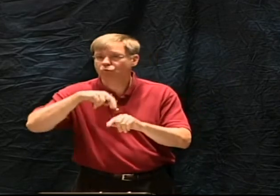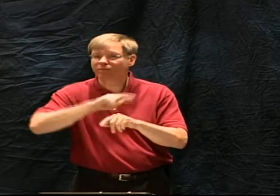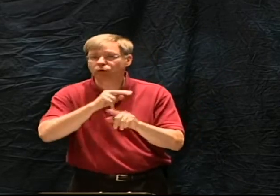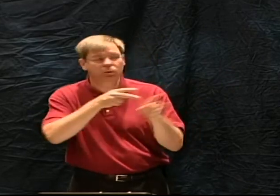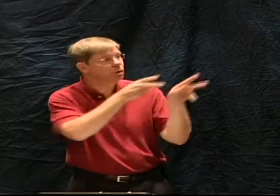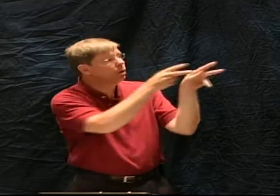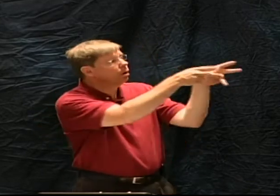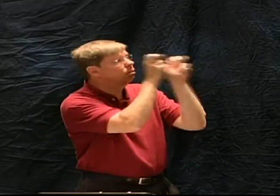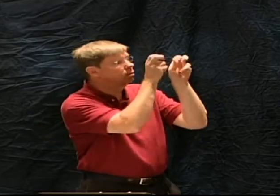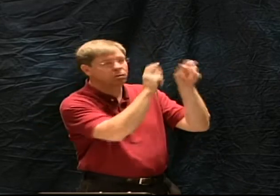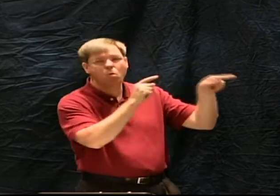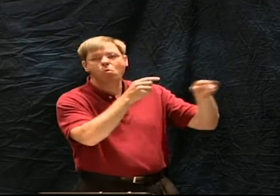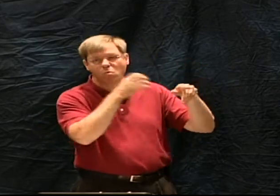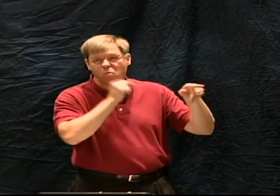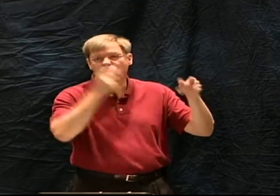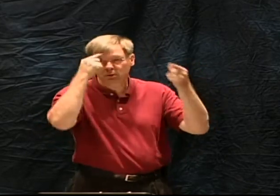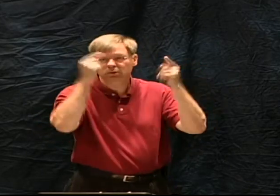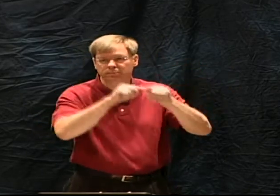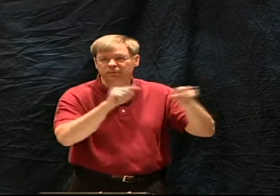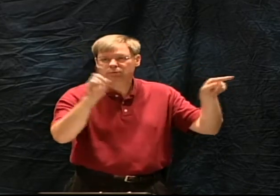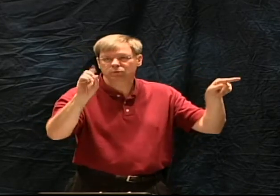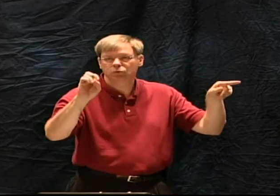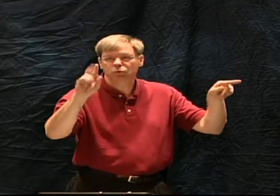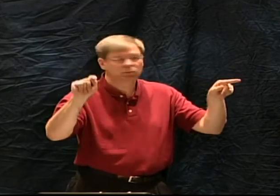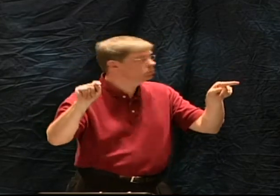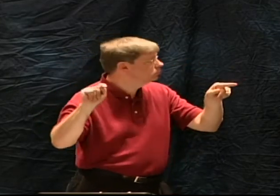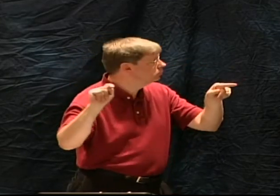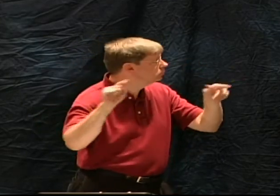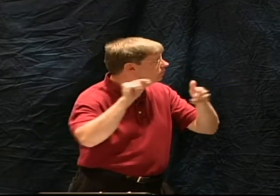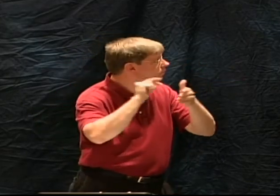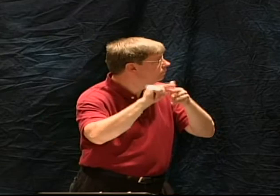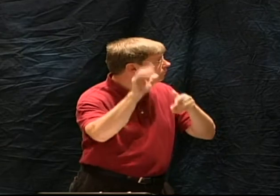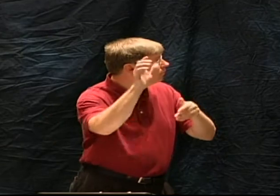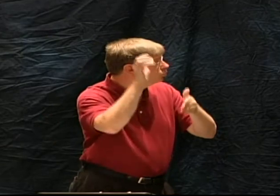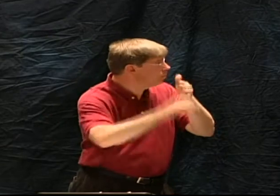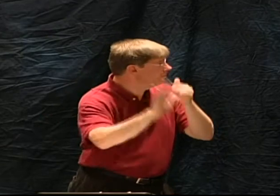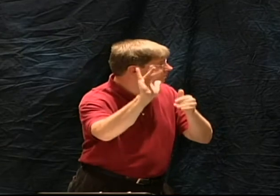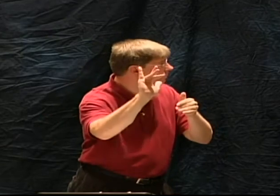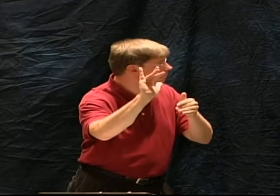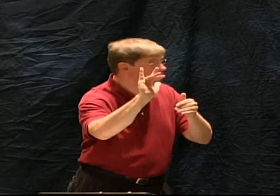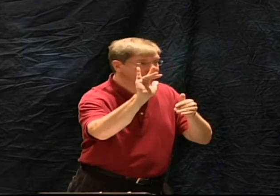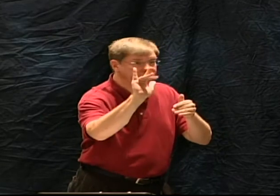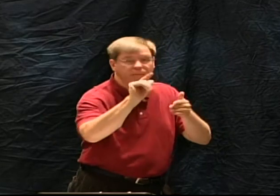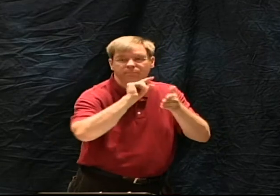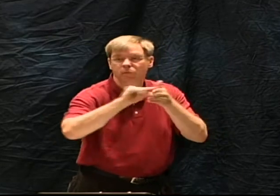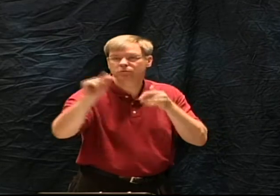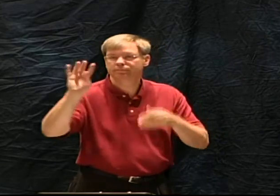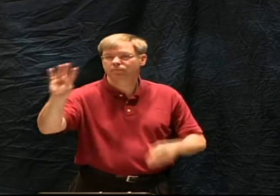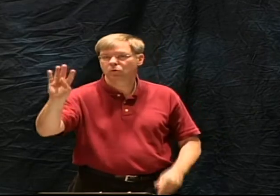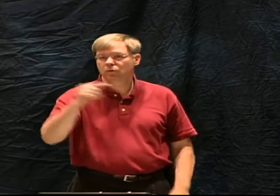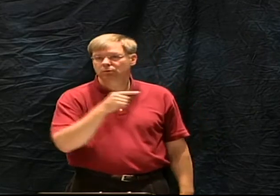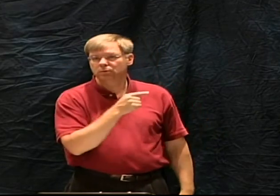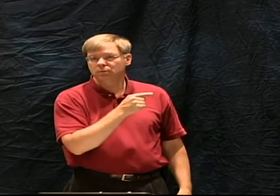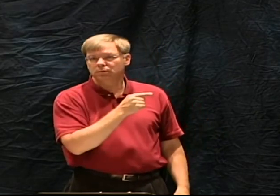Which is a reference from Deuteronomy chapter 25 verse 4, which is the Old Testament.